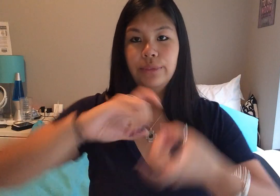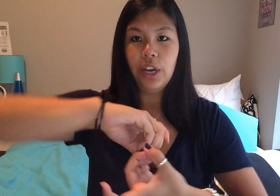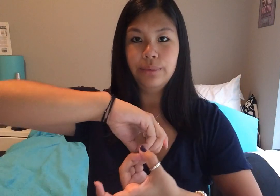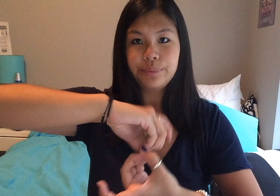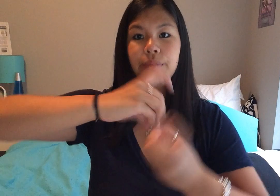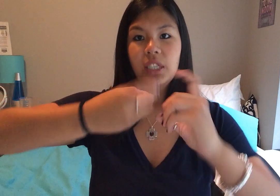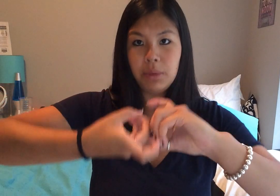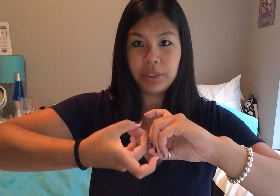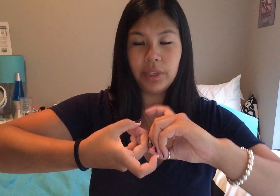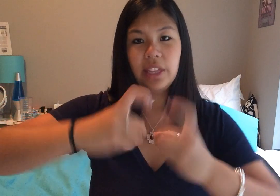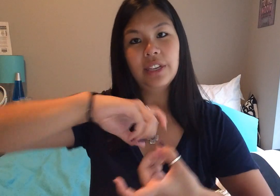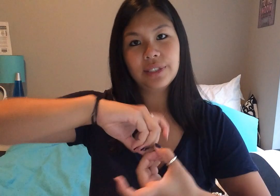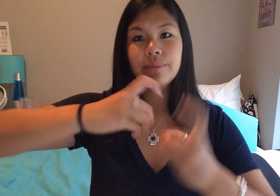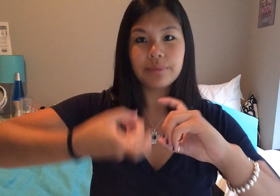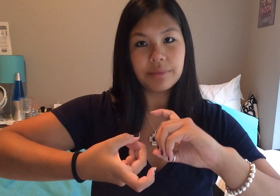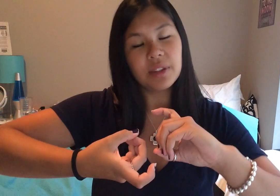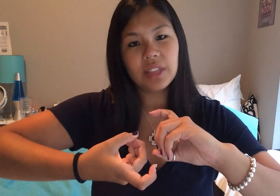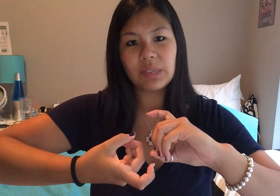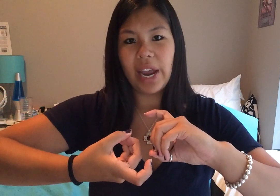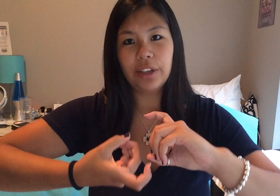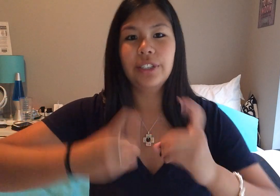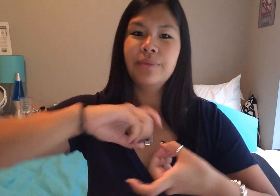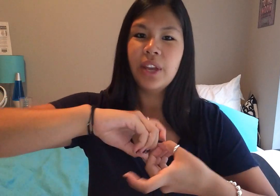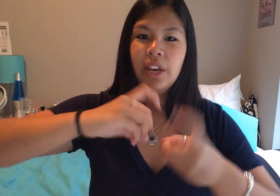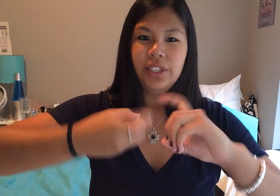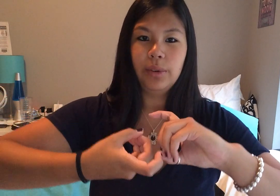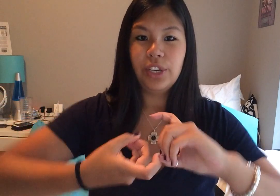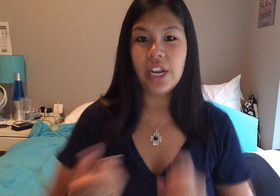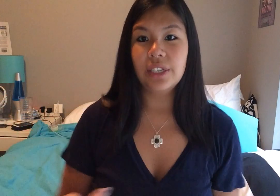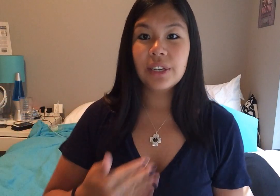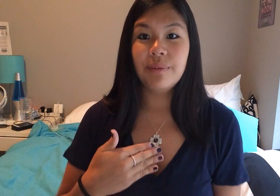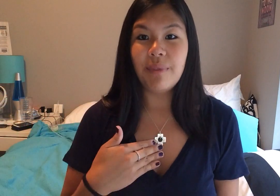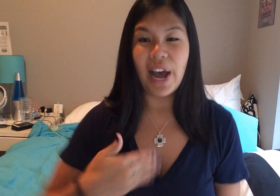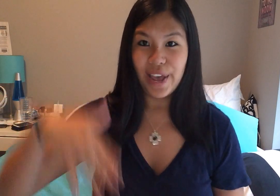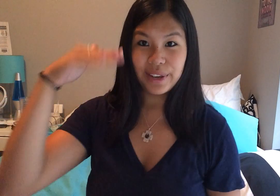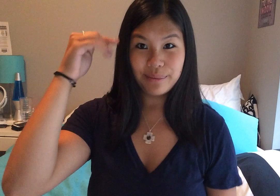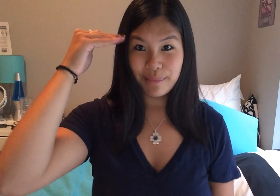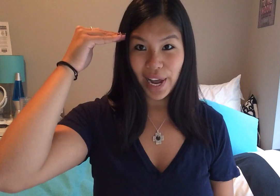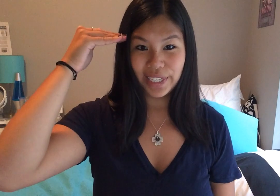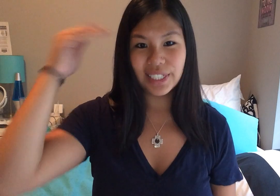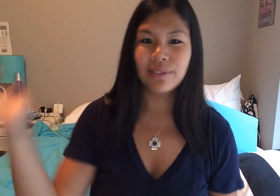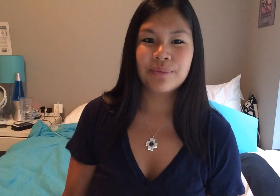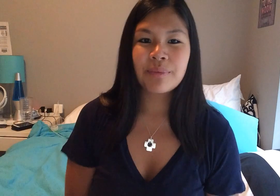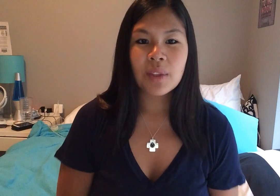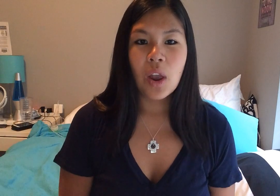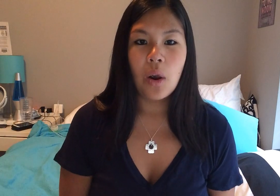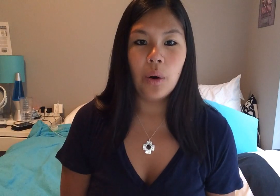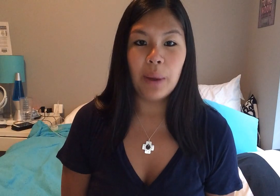so, some people do it like this, that's the way I learned, don't change my mind, or I